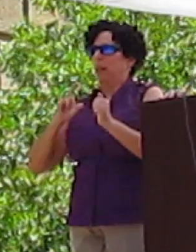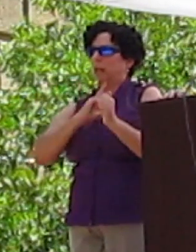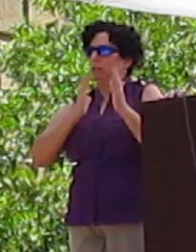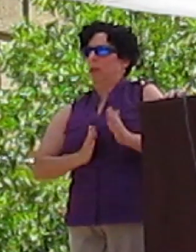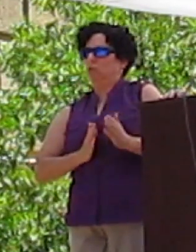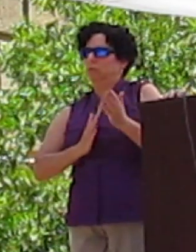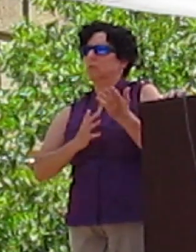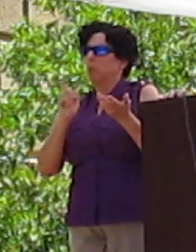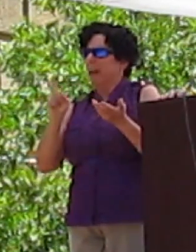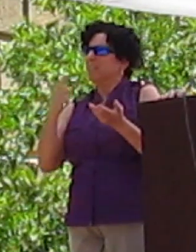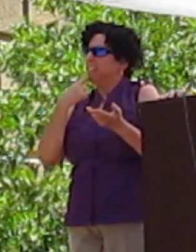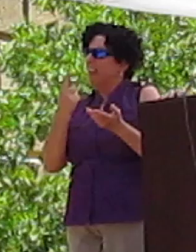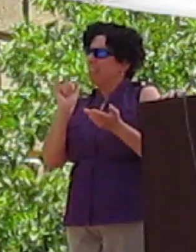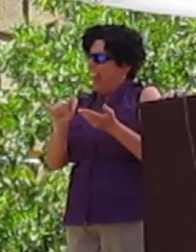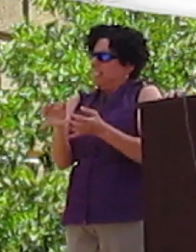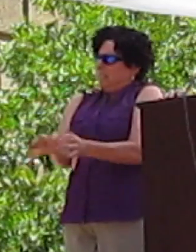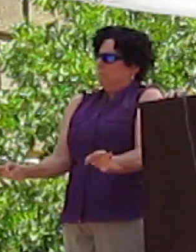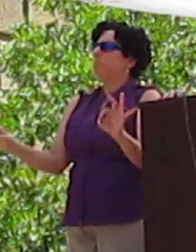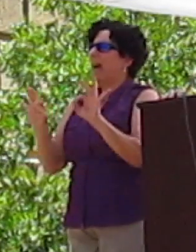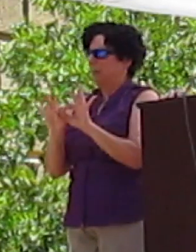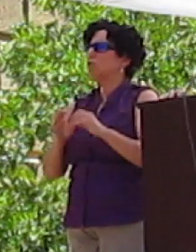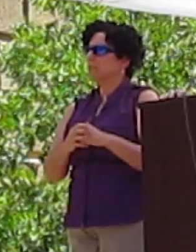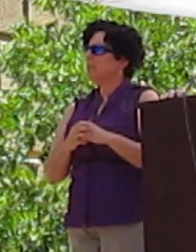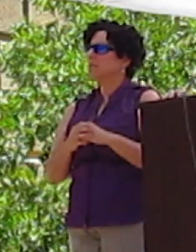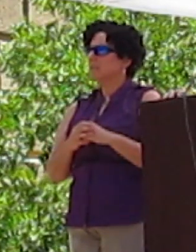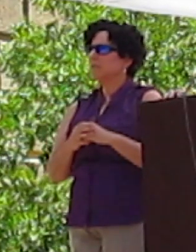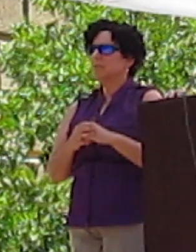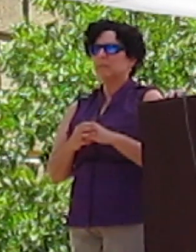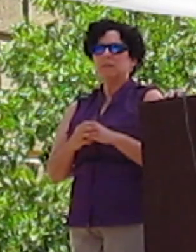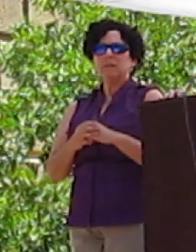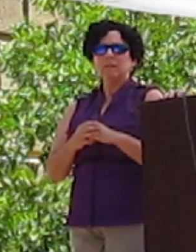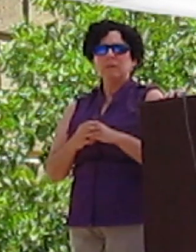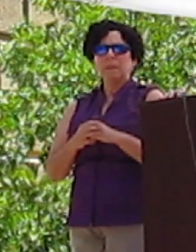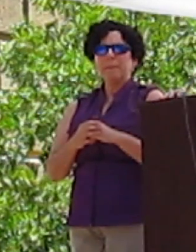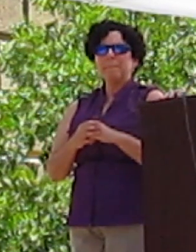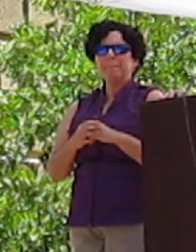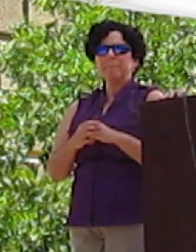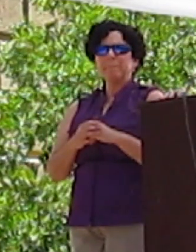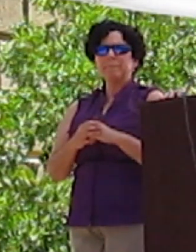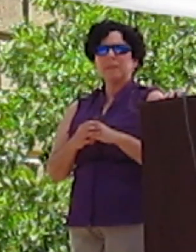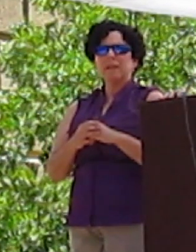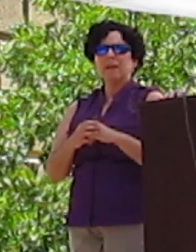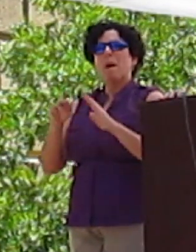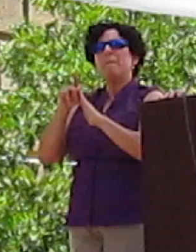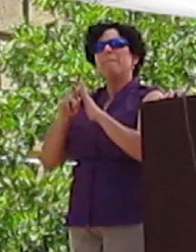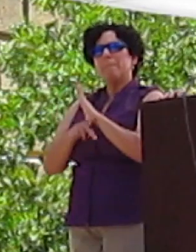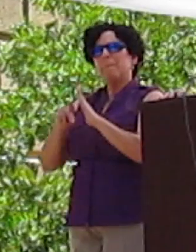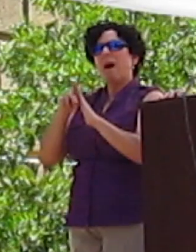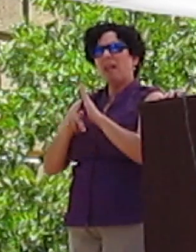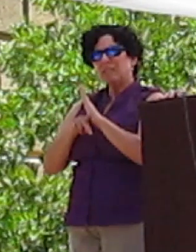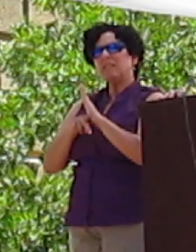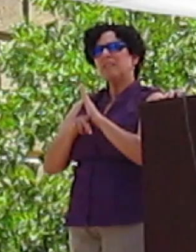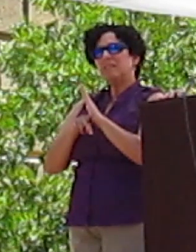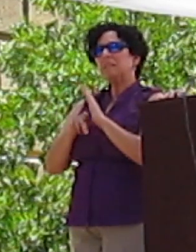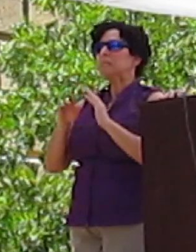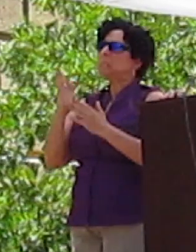We have to say that it matters. I don't mean to say that policy thus far has been some series of very controlled